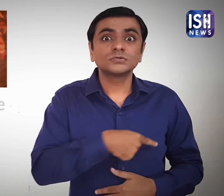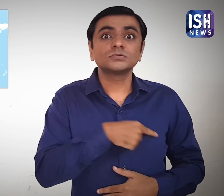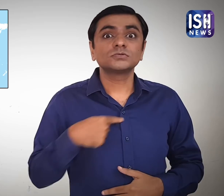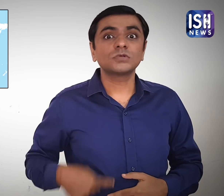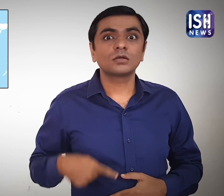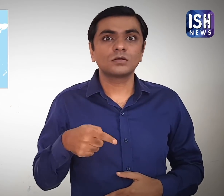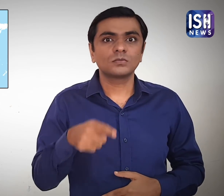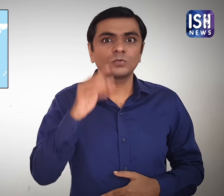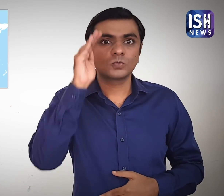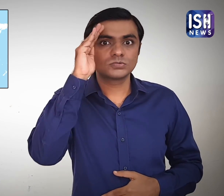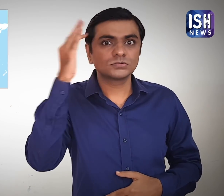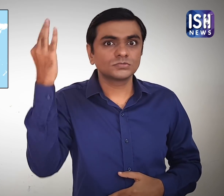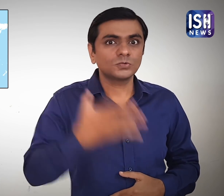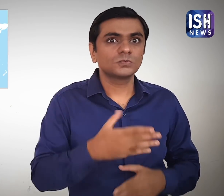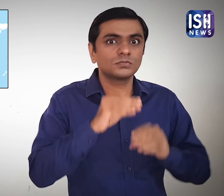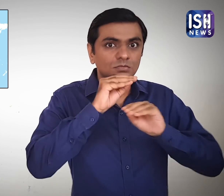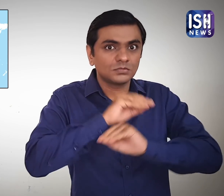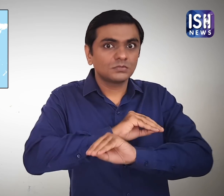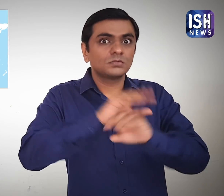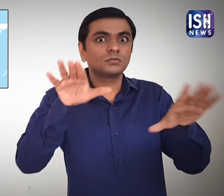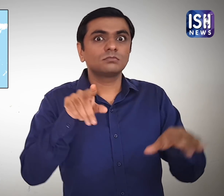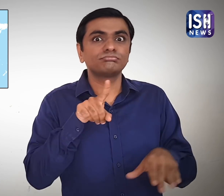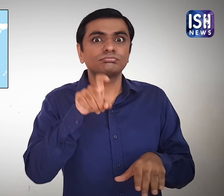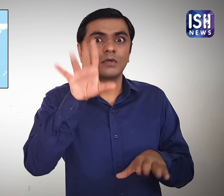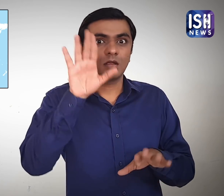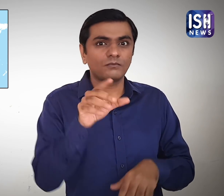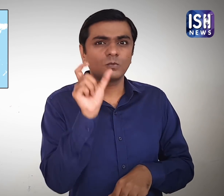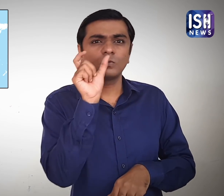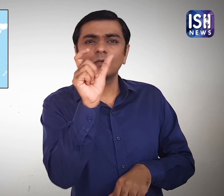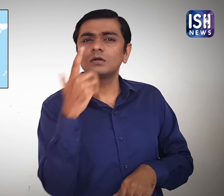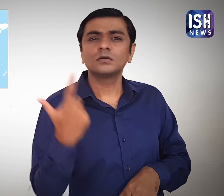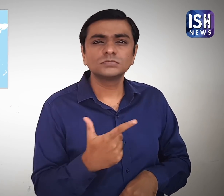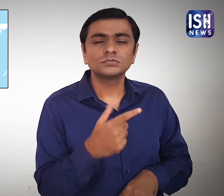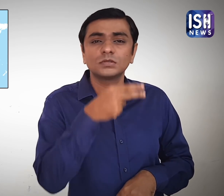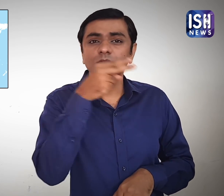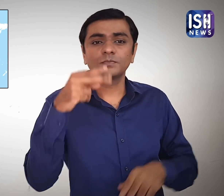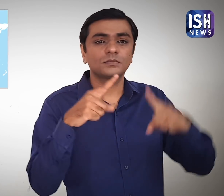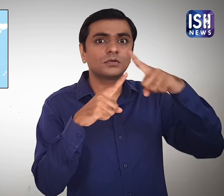China has reported a new disease caused by a tick-borne virus.